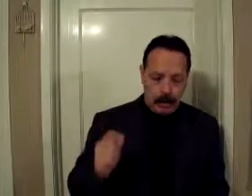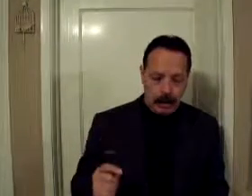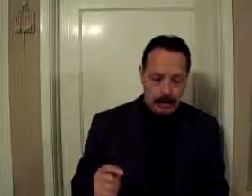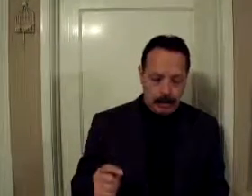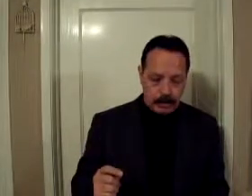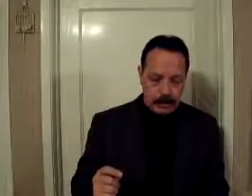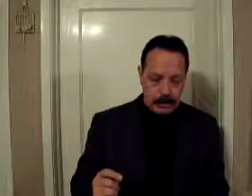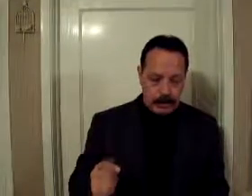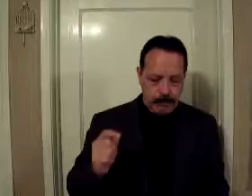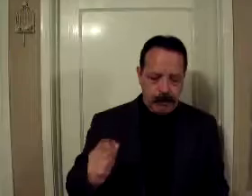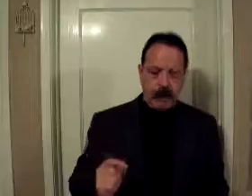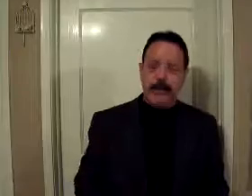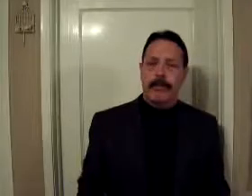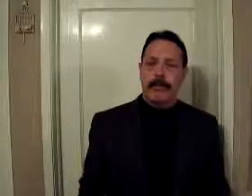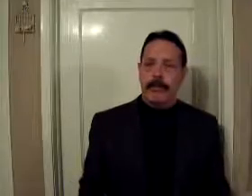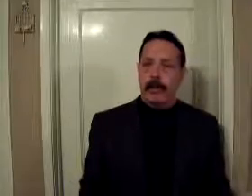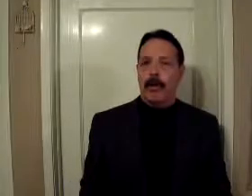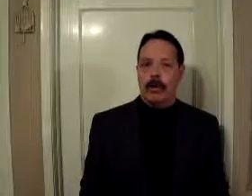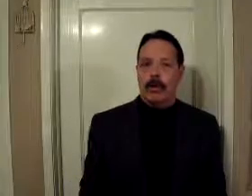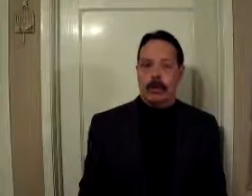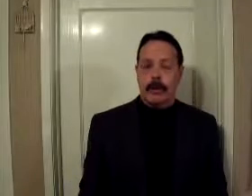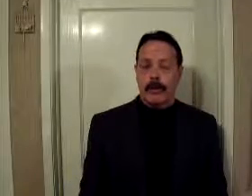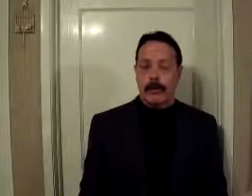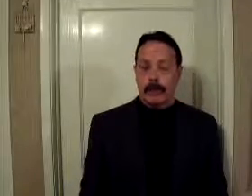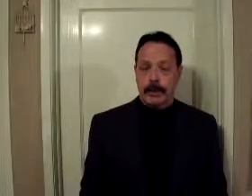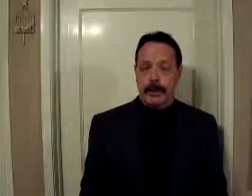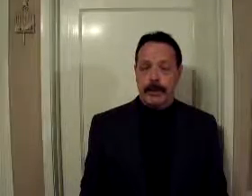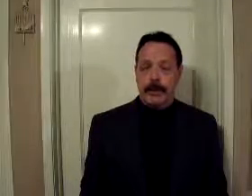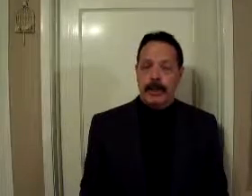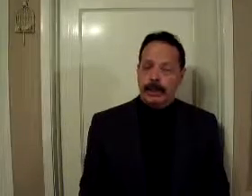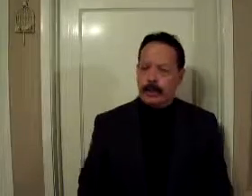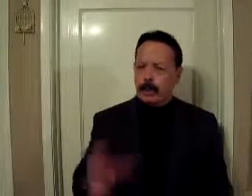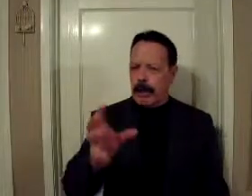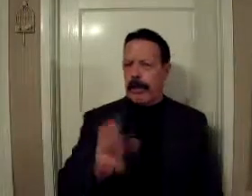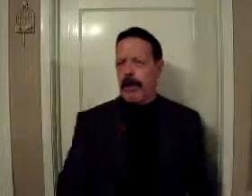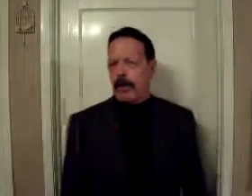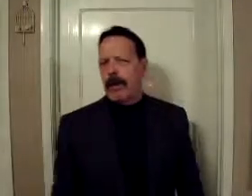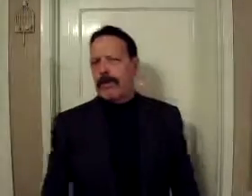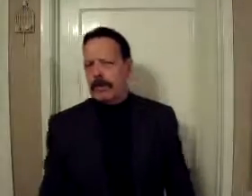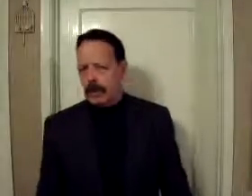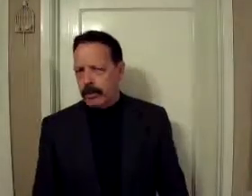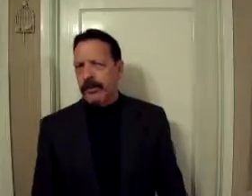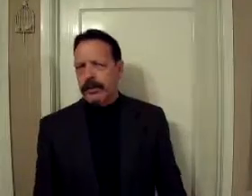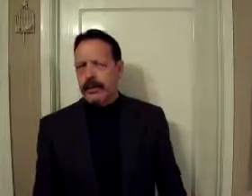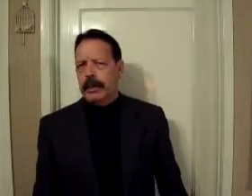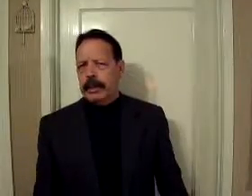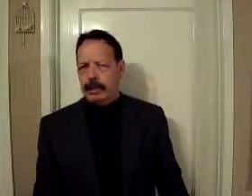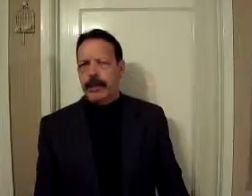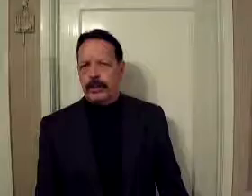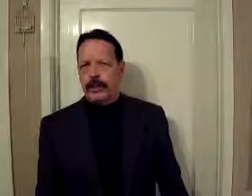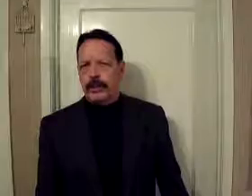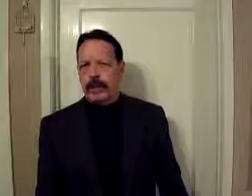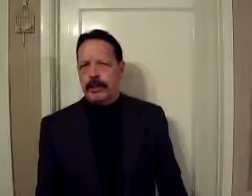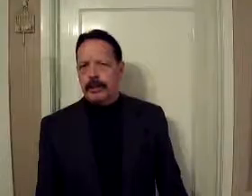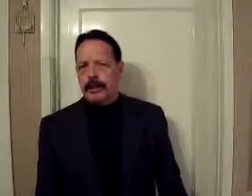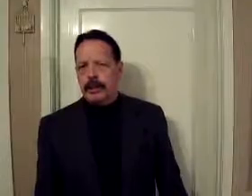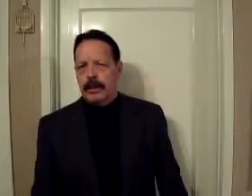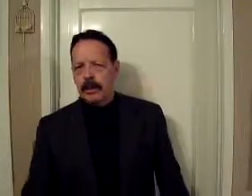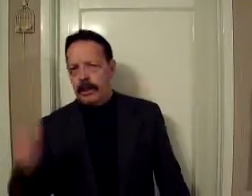lawless and fallen from your own secure position. He says, right now you have a security in Jesus Christ. Your